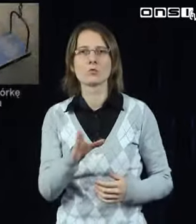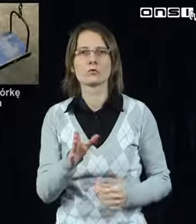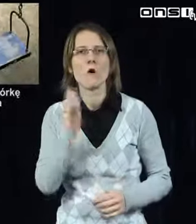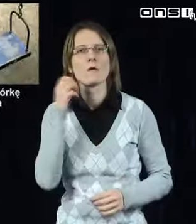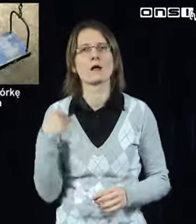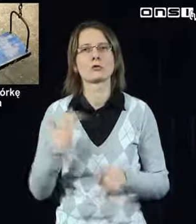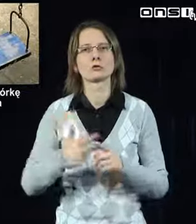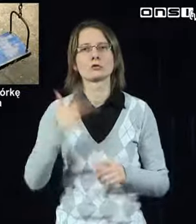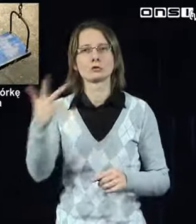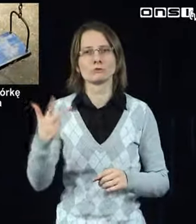I know prototype